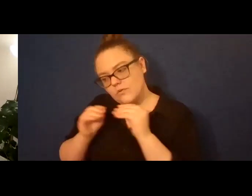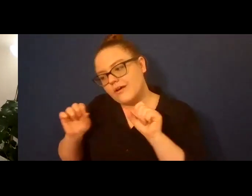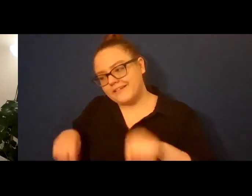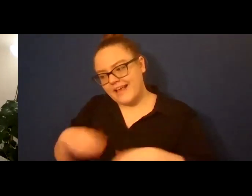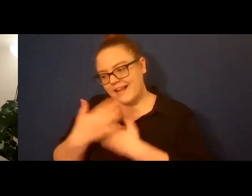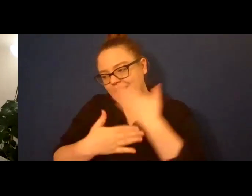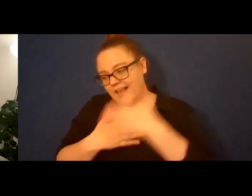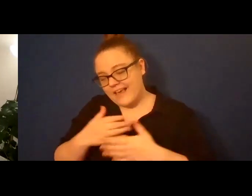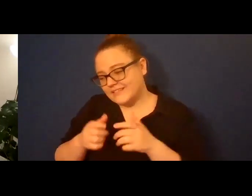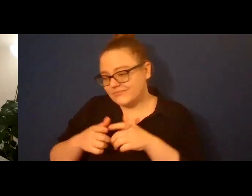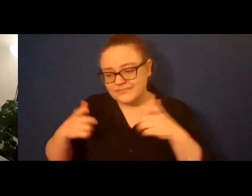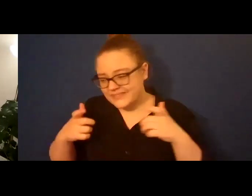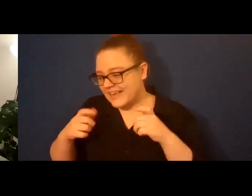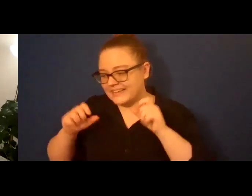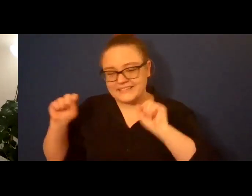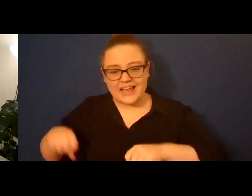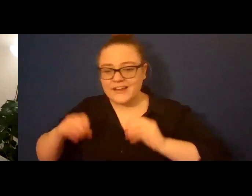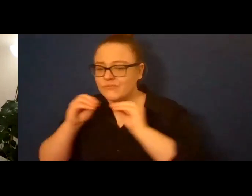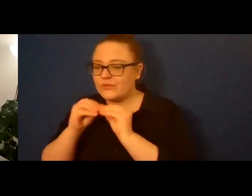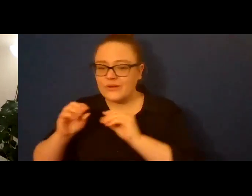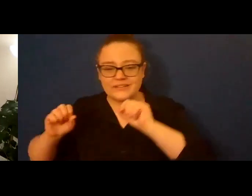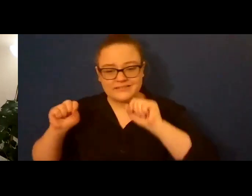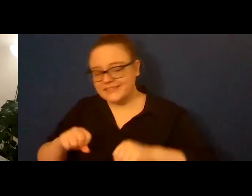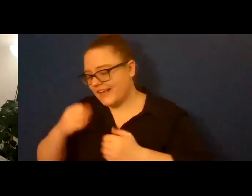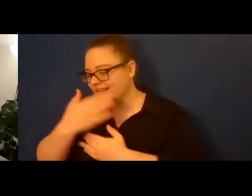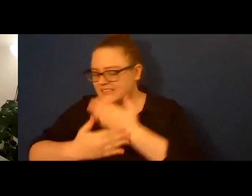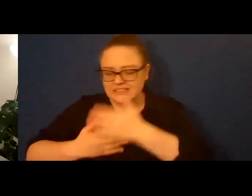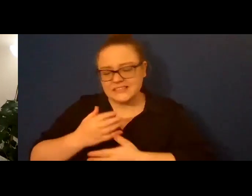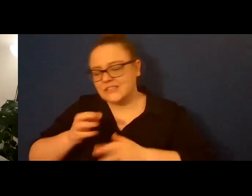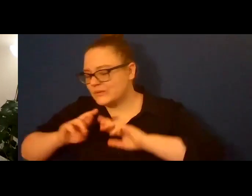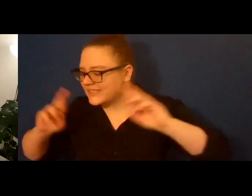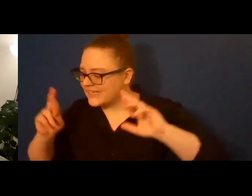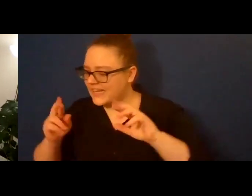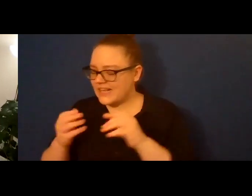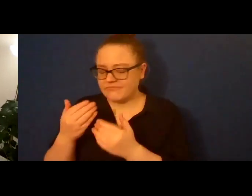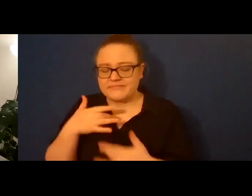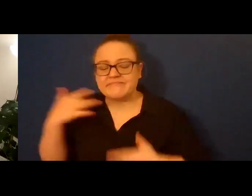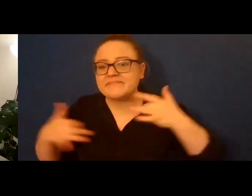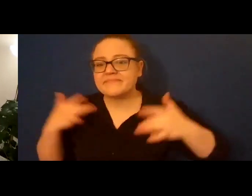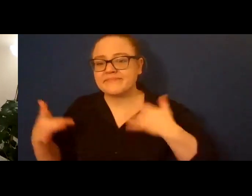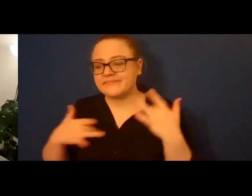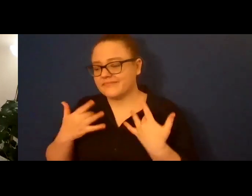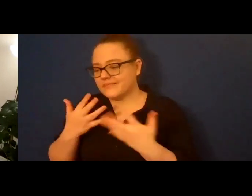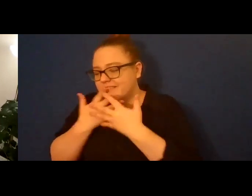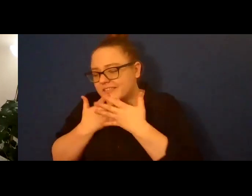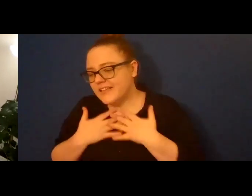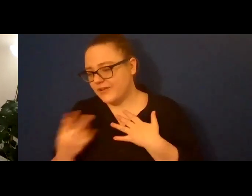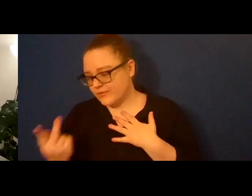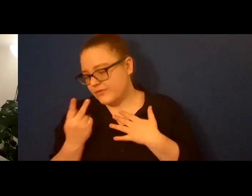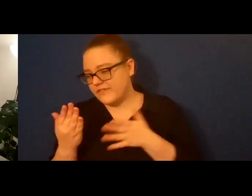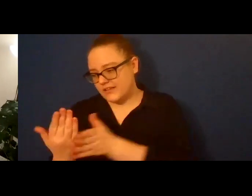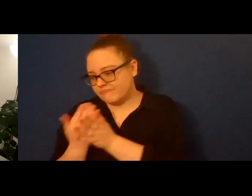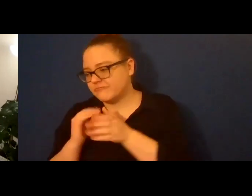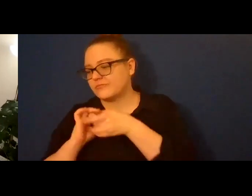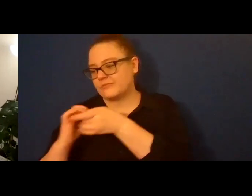unabashedly big, hungry and huge and beloved. The desire they enact, this desire we share, is earthquakes and sea